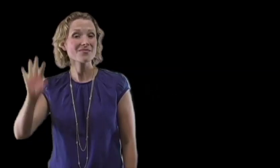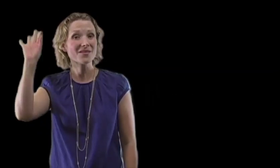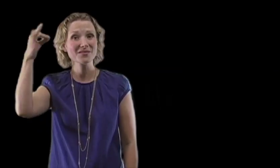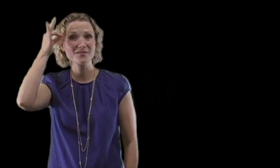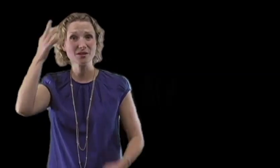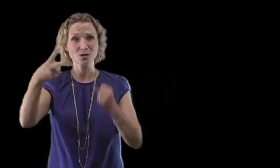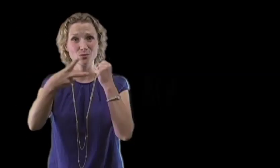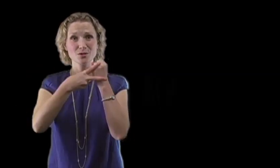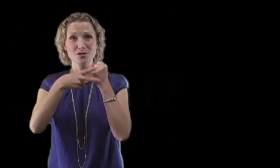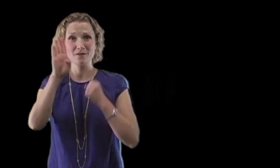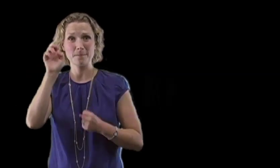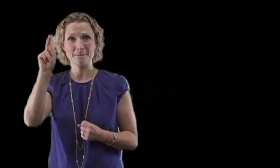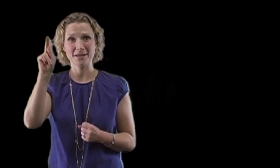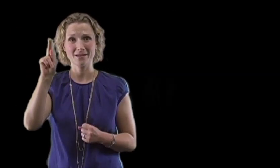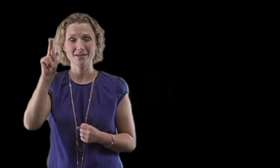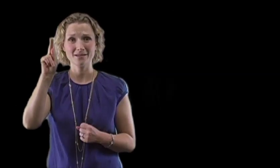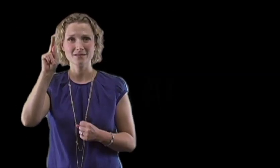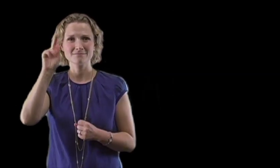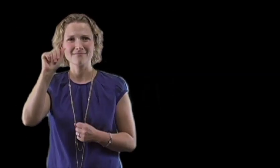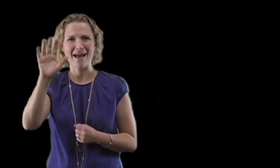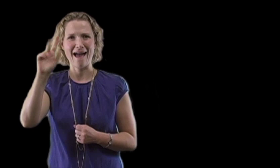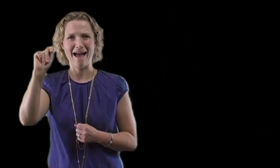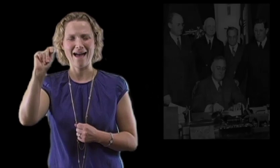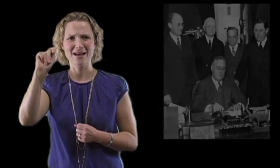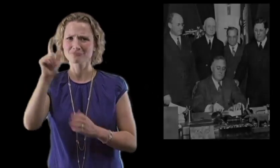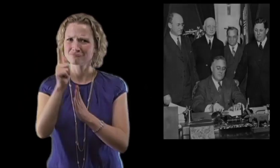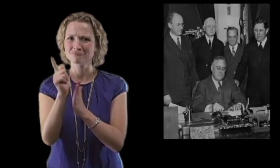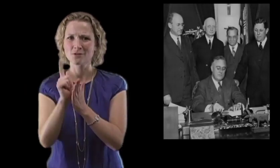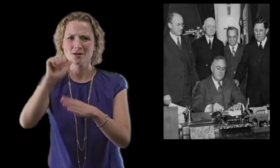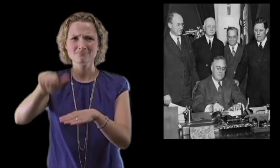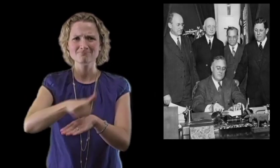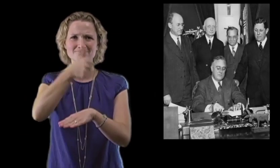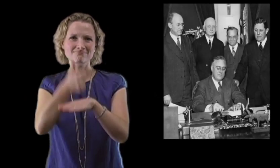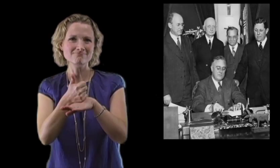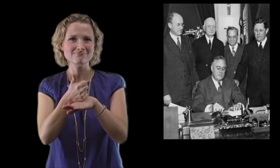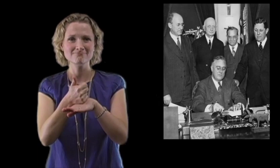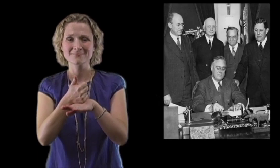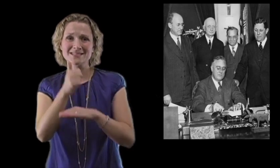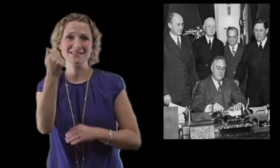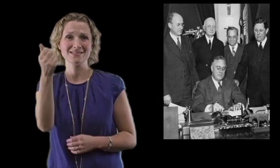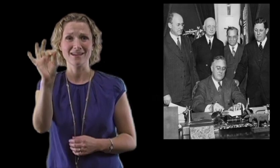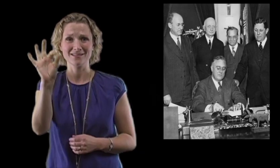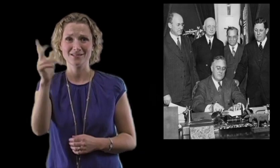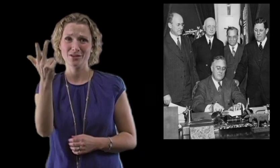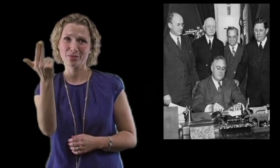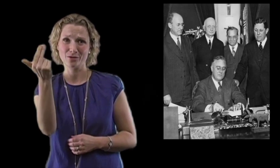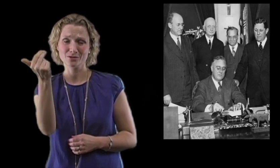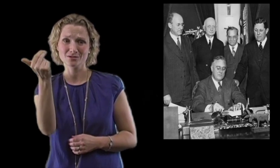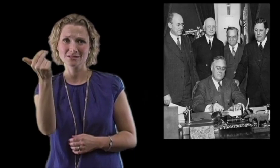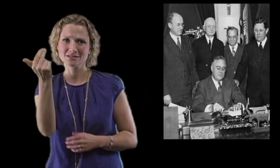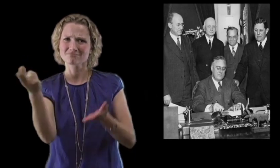The Federal Reserve Bank was founded by the Federal Reserve Act in 1913.